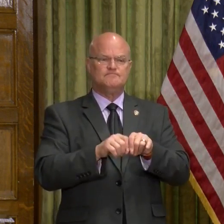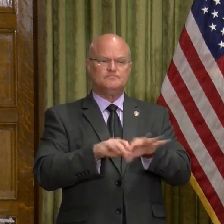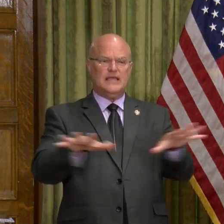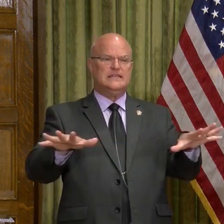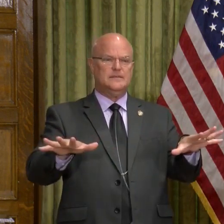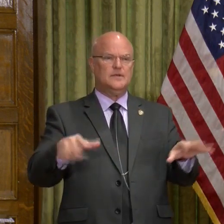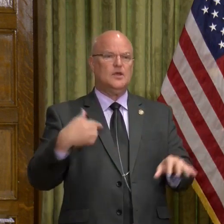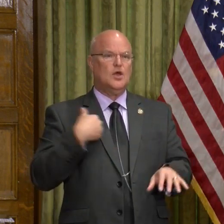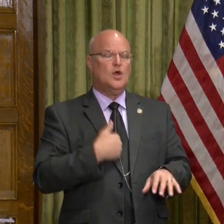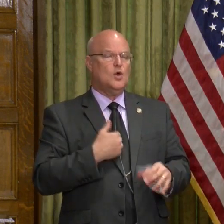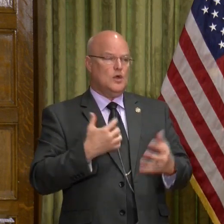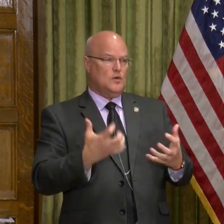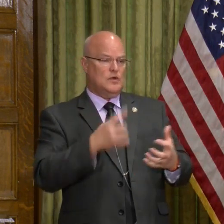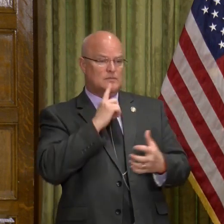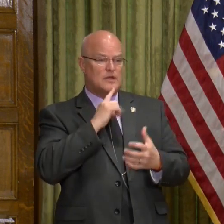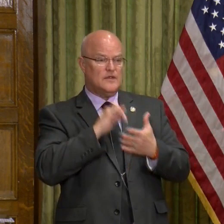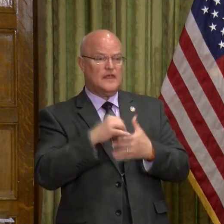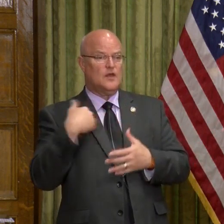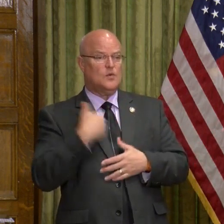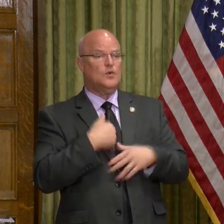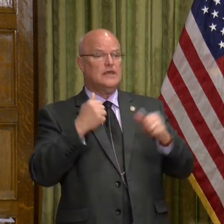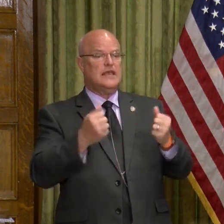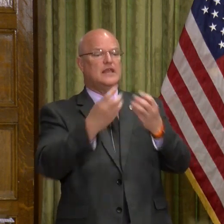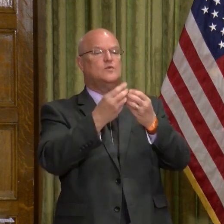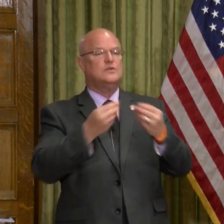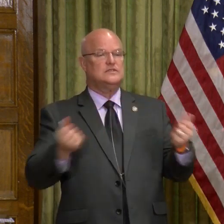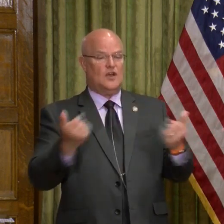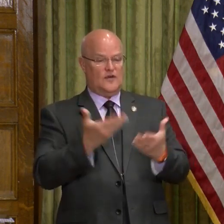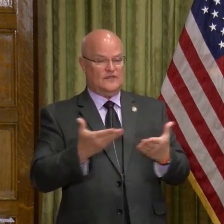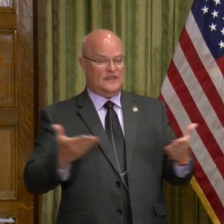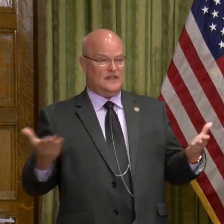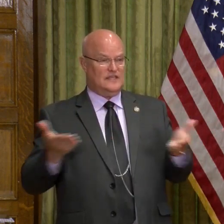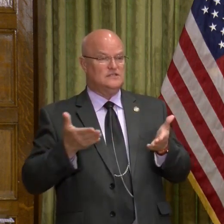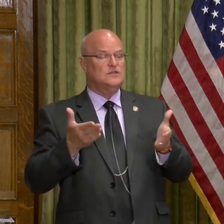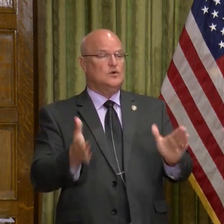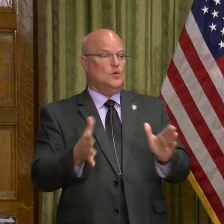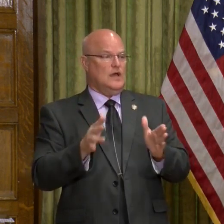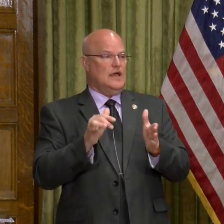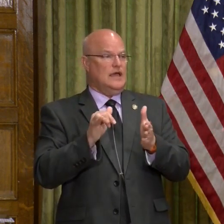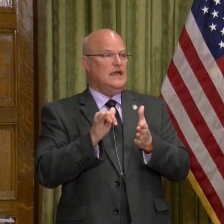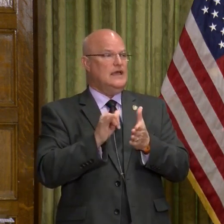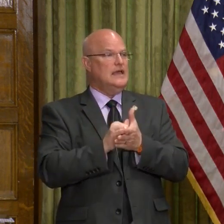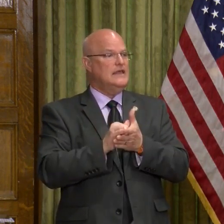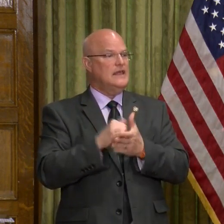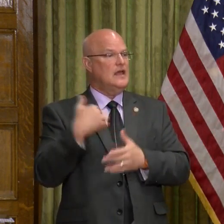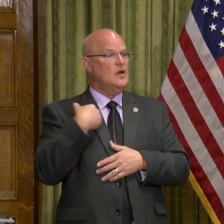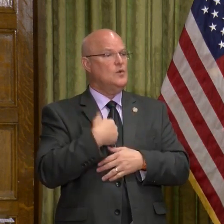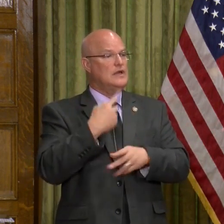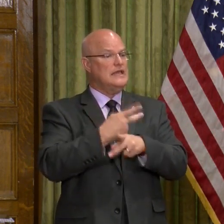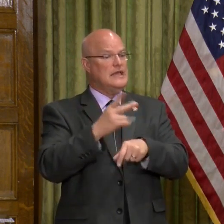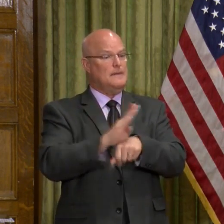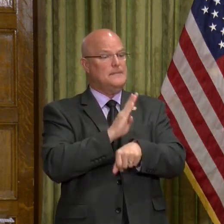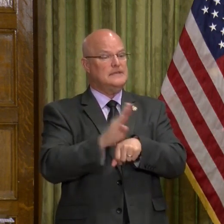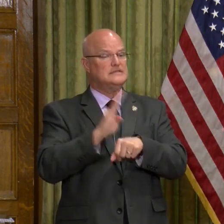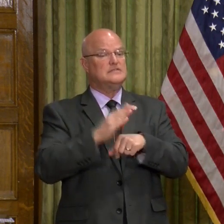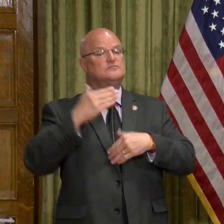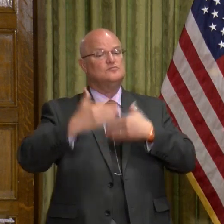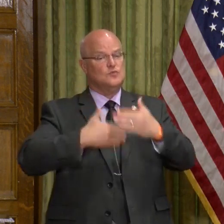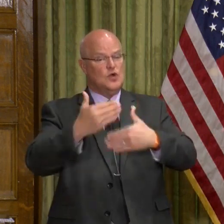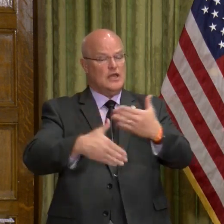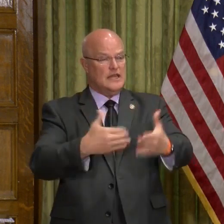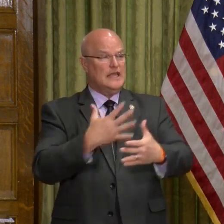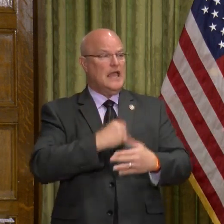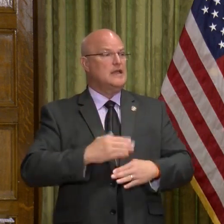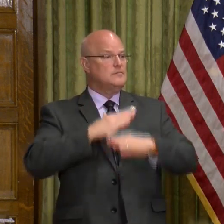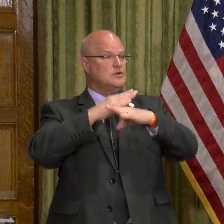I think we want to make sure we can resolve these things the way we can keep business going and we can